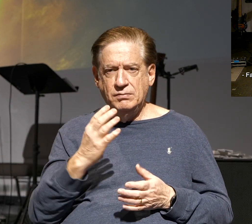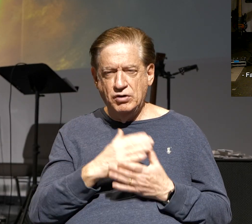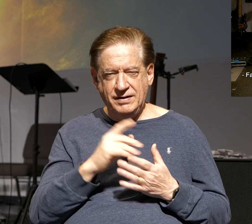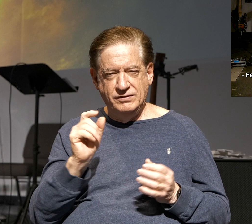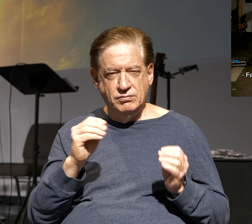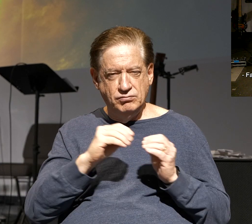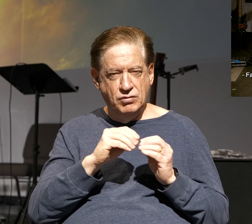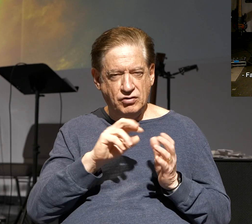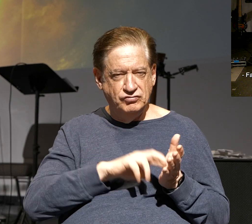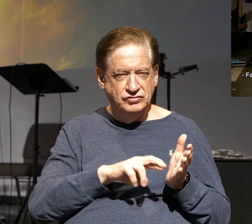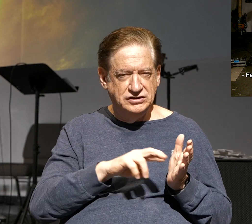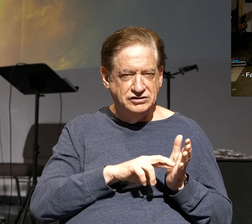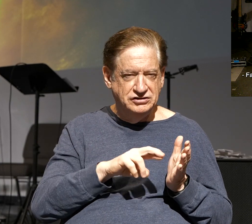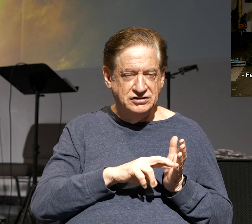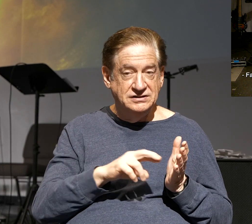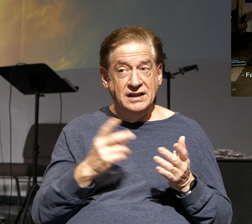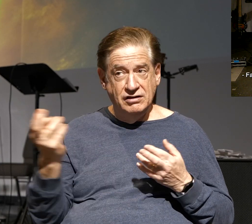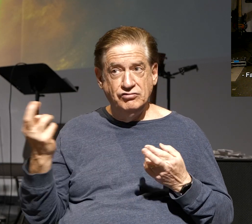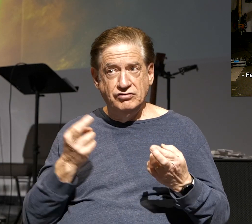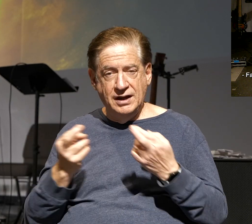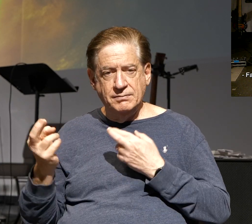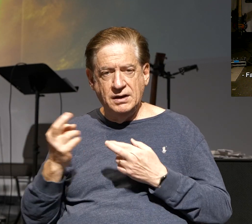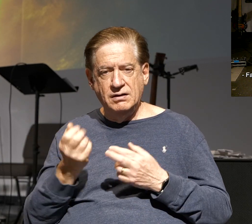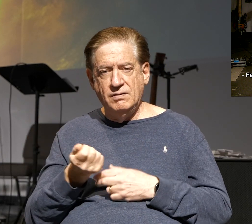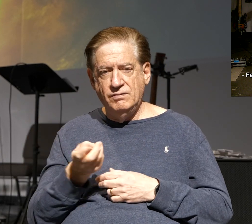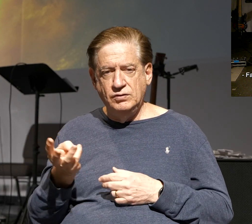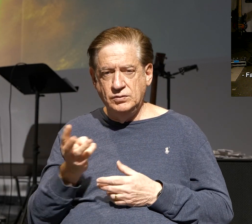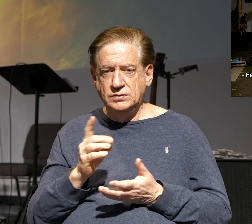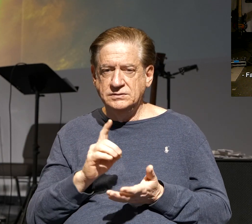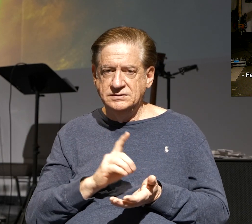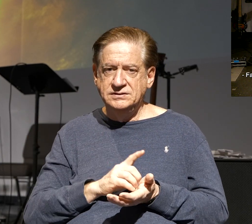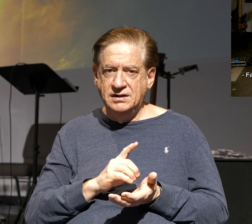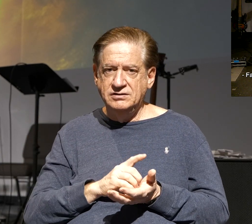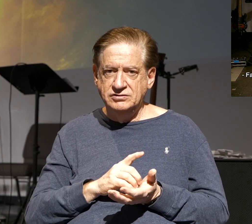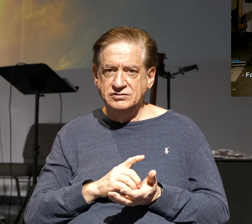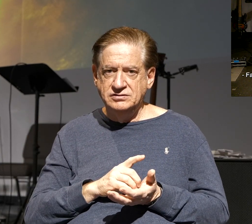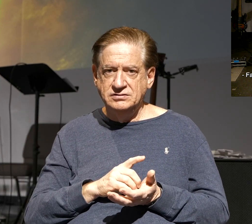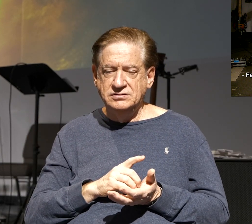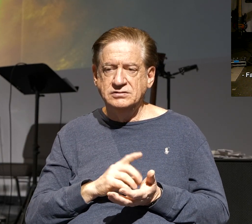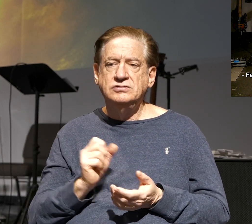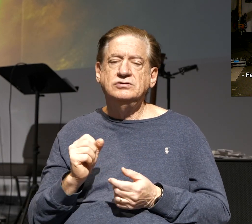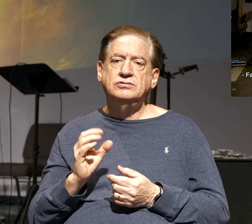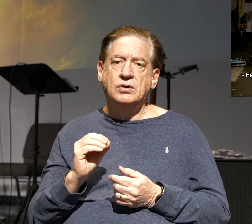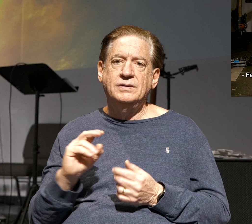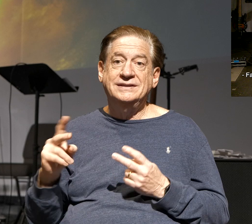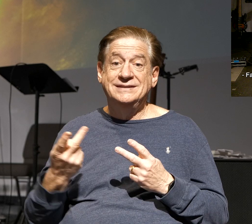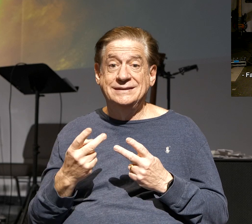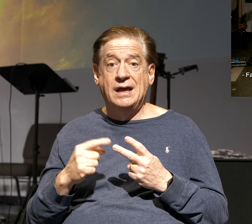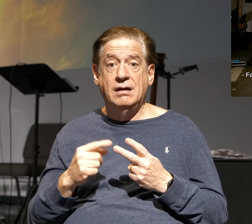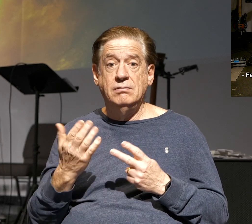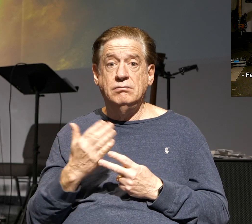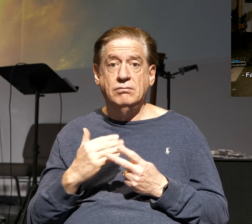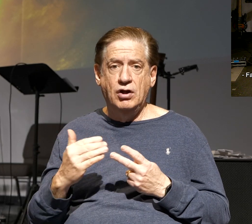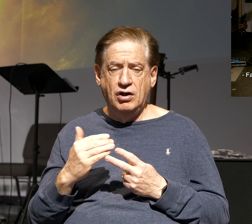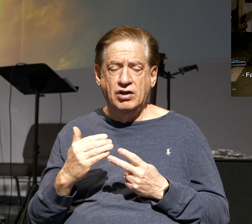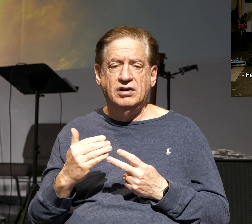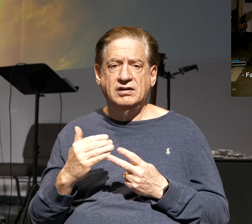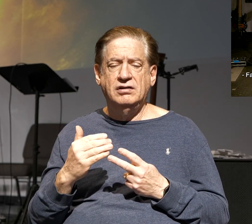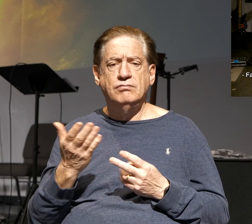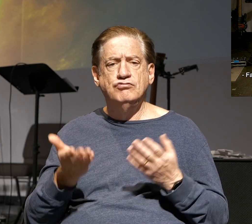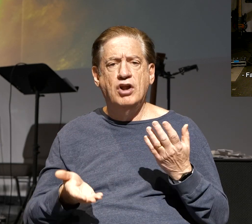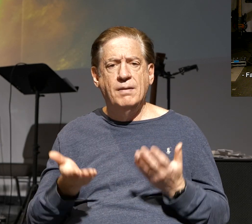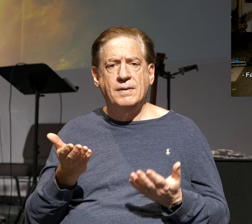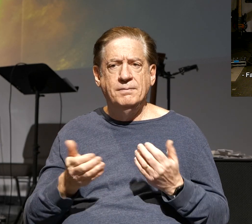some more research here. In fact, they recommended a few doctors that were even better for her. So the second part, you reason to a point of probability